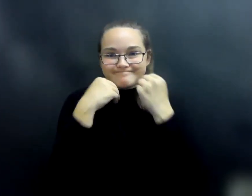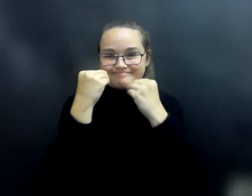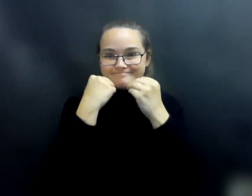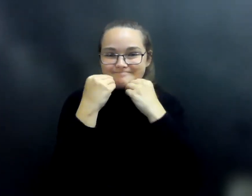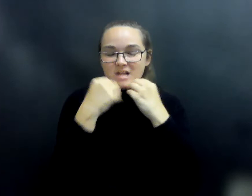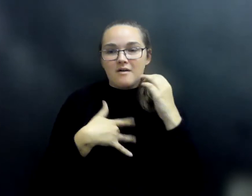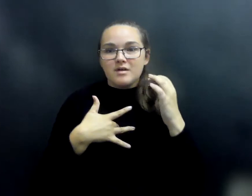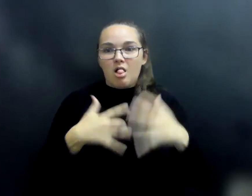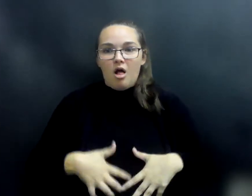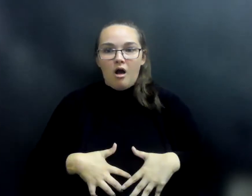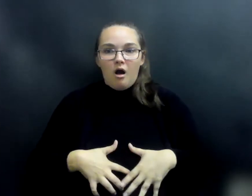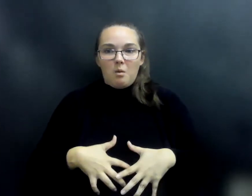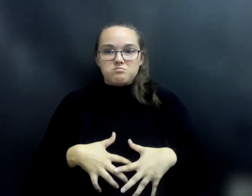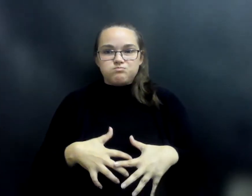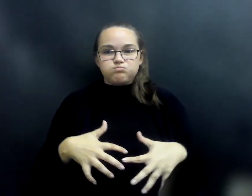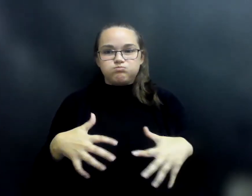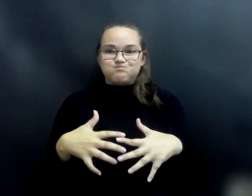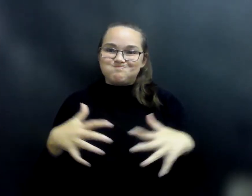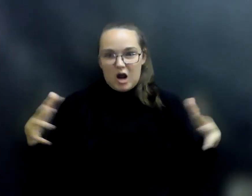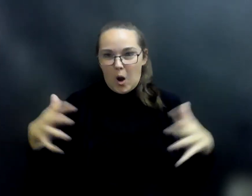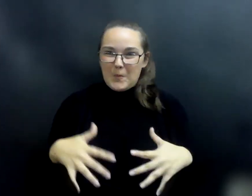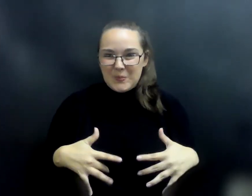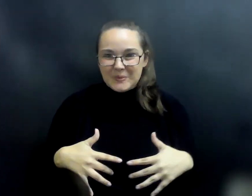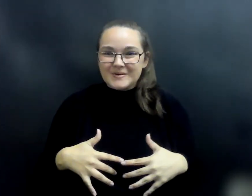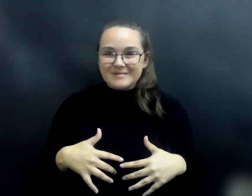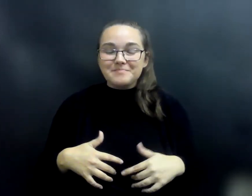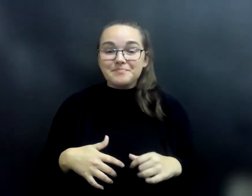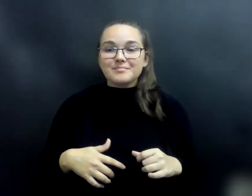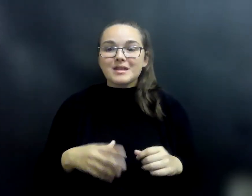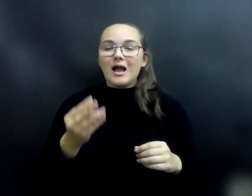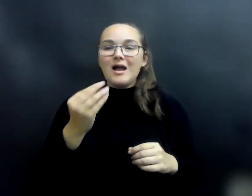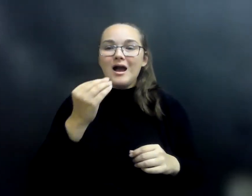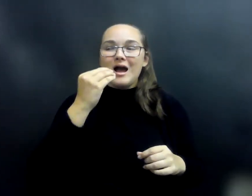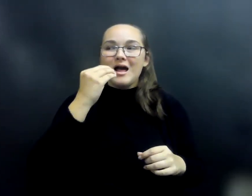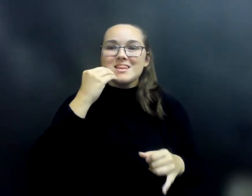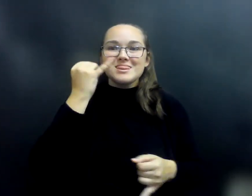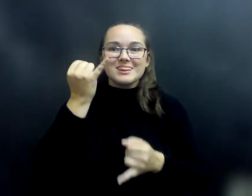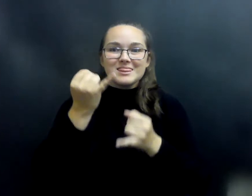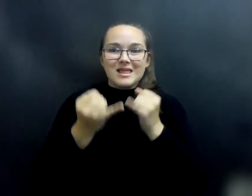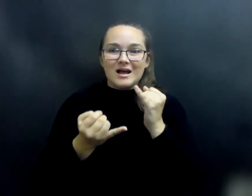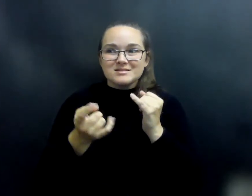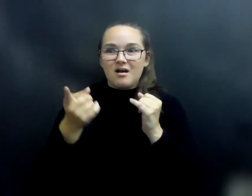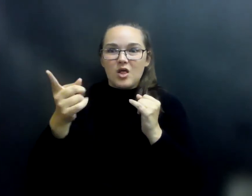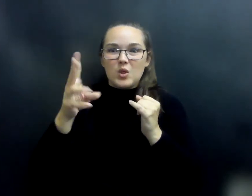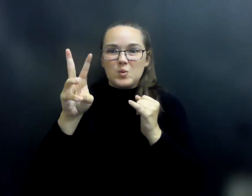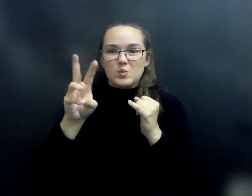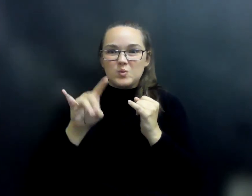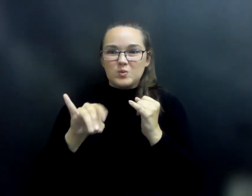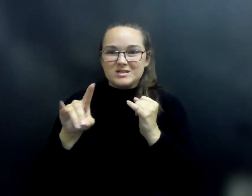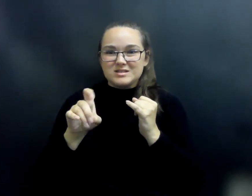like their stomachs would pop. Just as they took their last bites, a crooked old wizard in a long, black cape